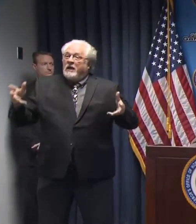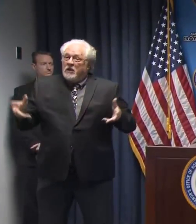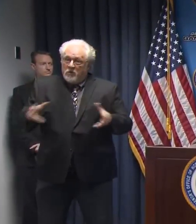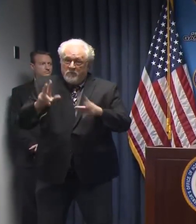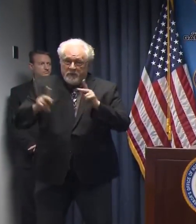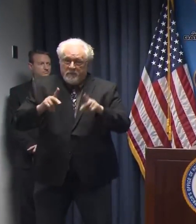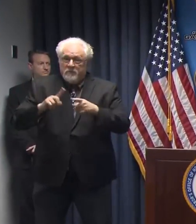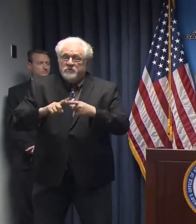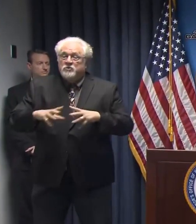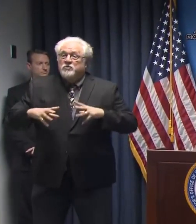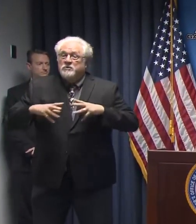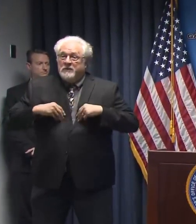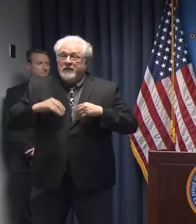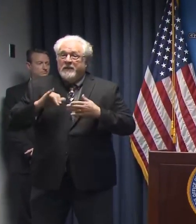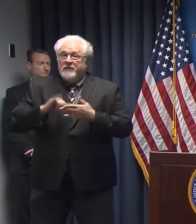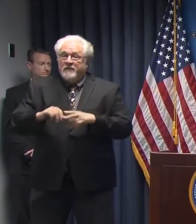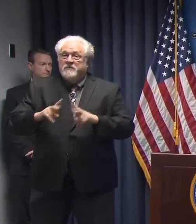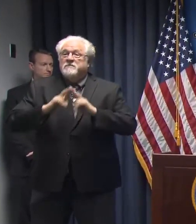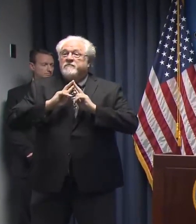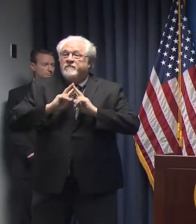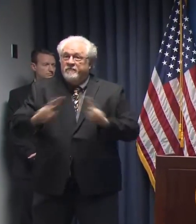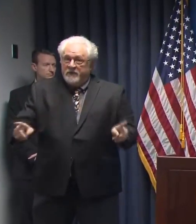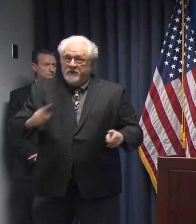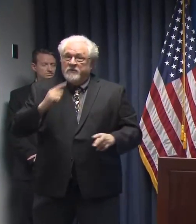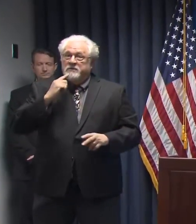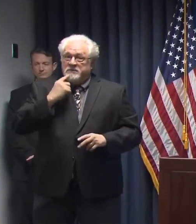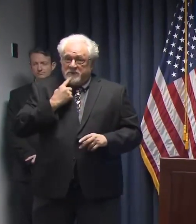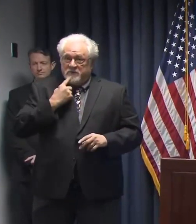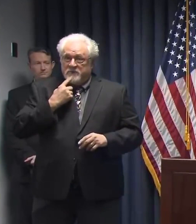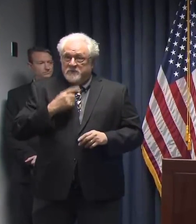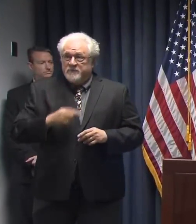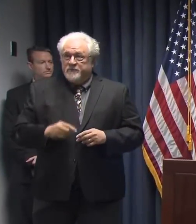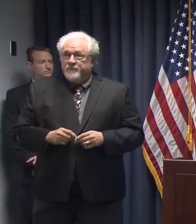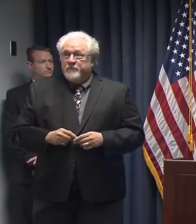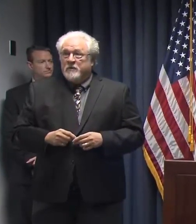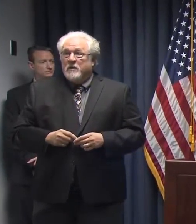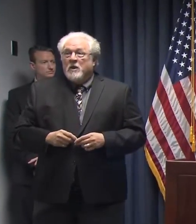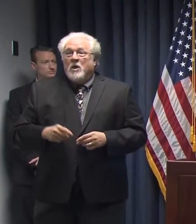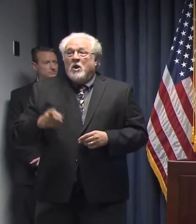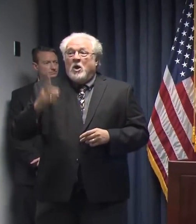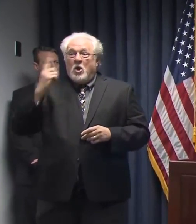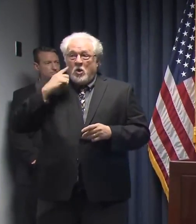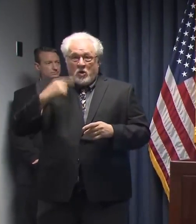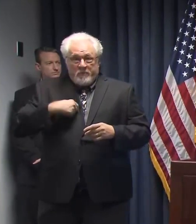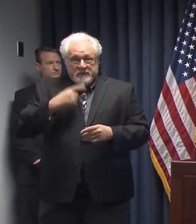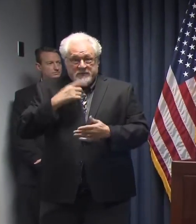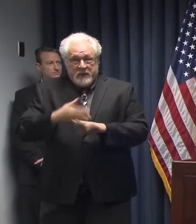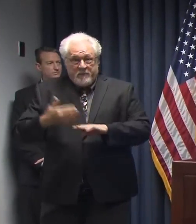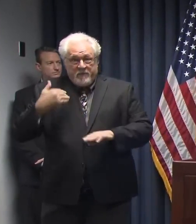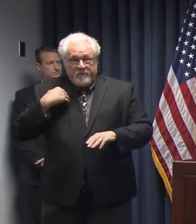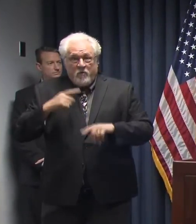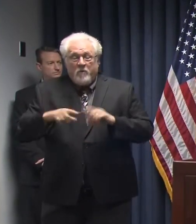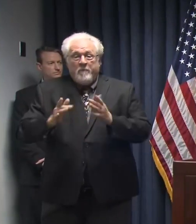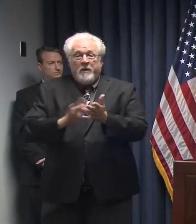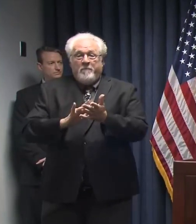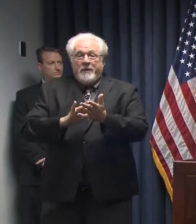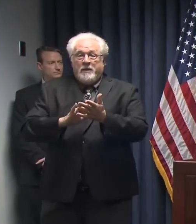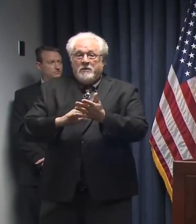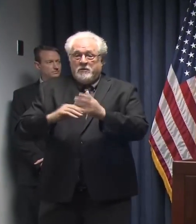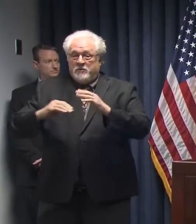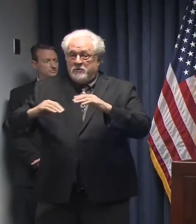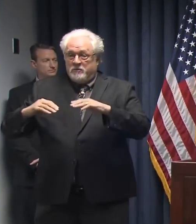to take this extremely seriously. You've heard me say it before, but medical surge